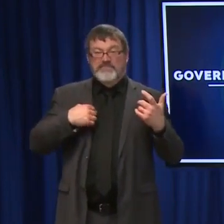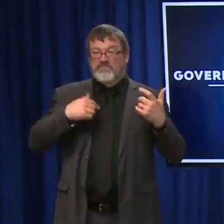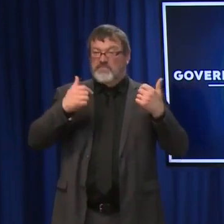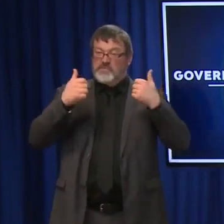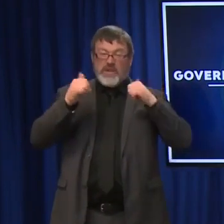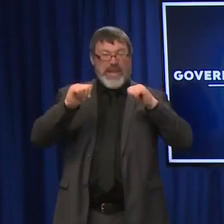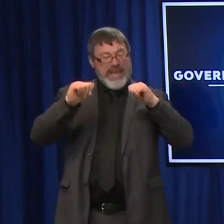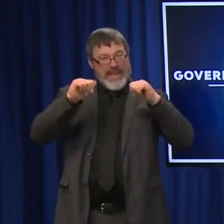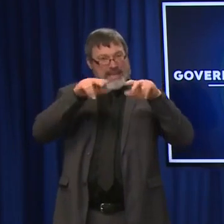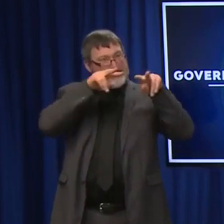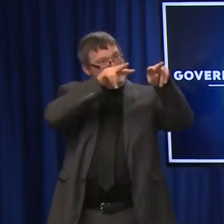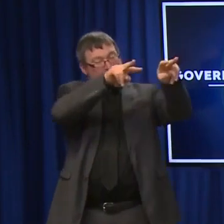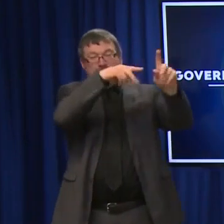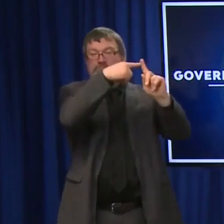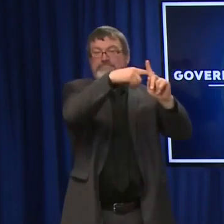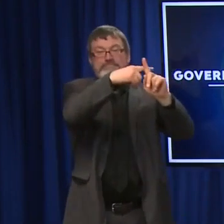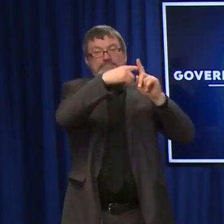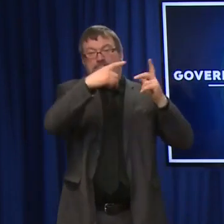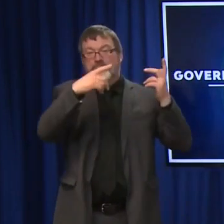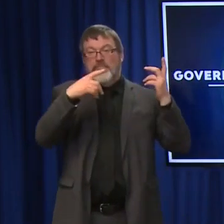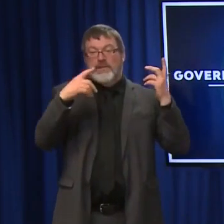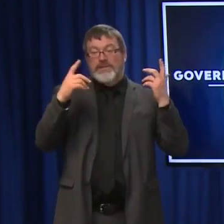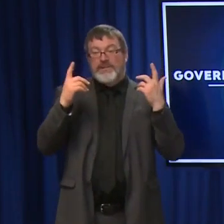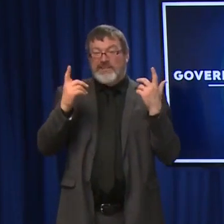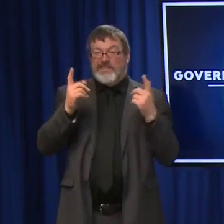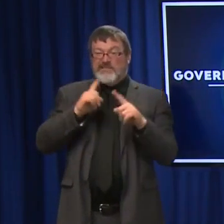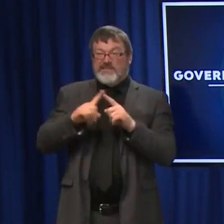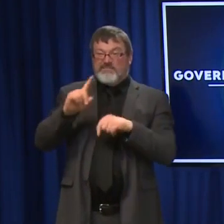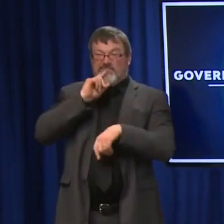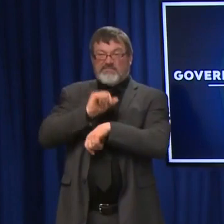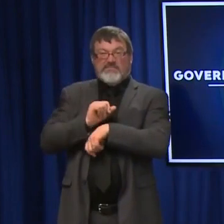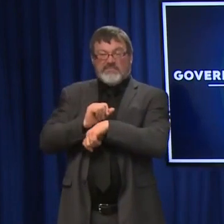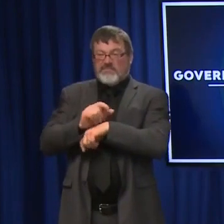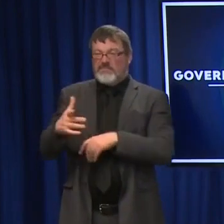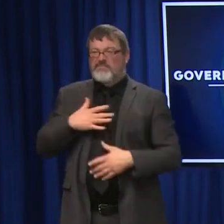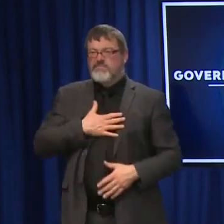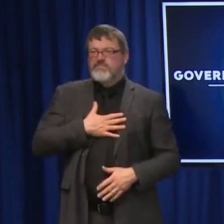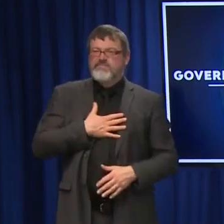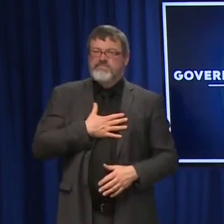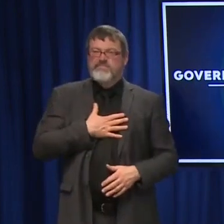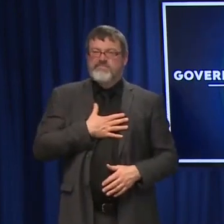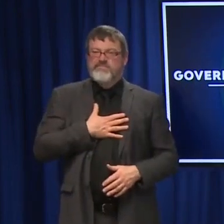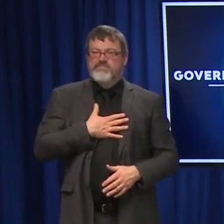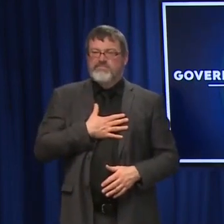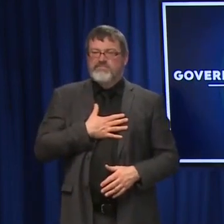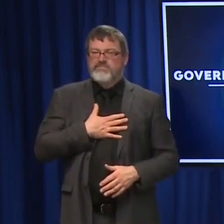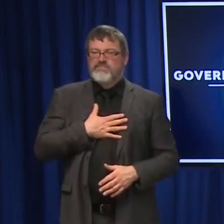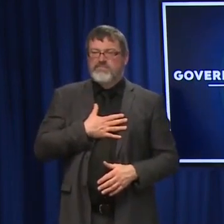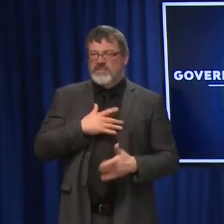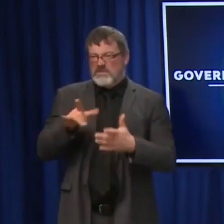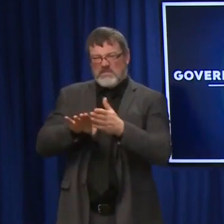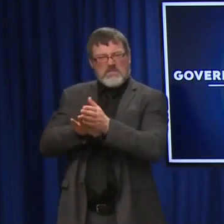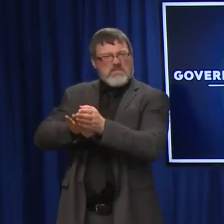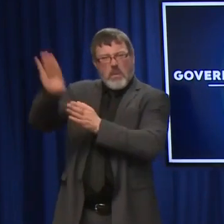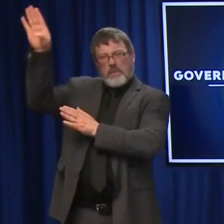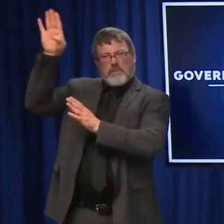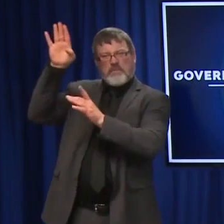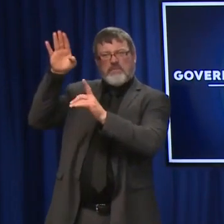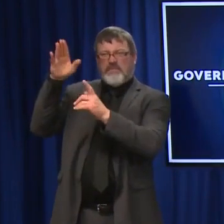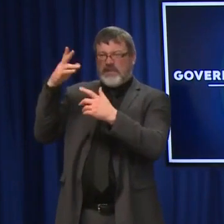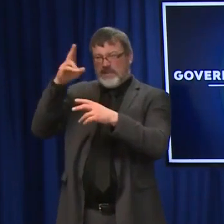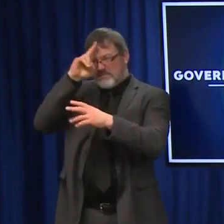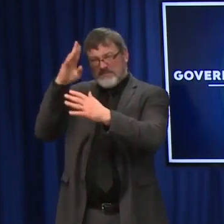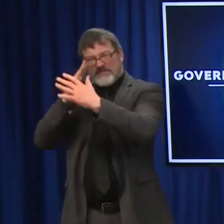everything. But there's no doubt this surge is very real. There's no doubt there is, I think, an extreme hesitancy by a certain amount of the